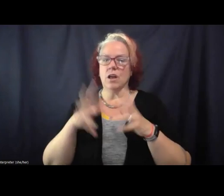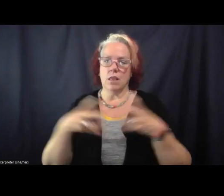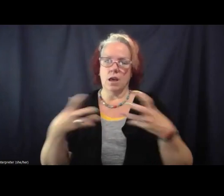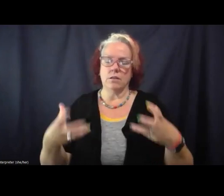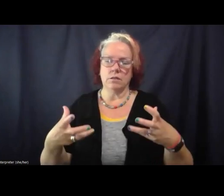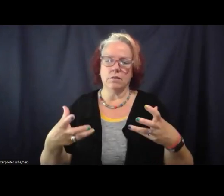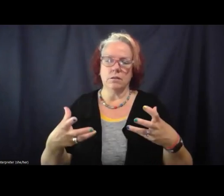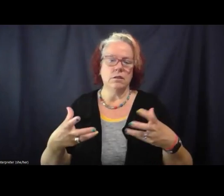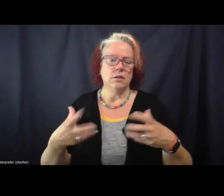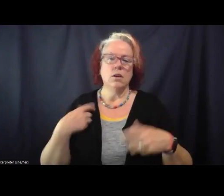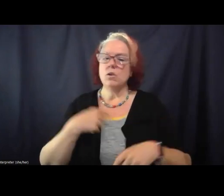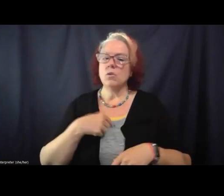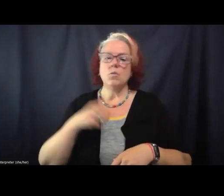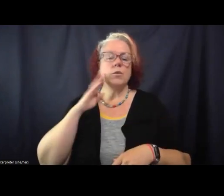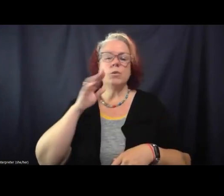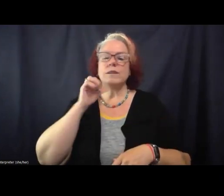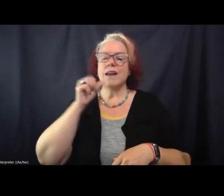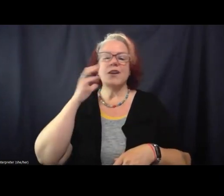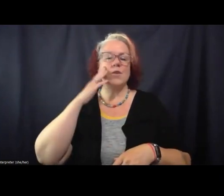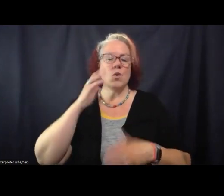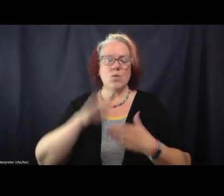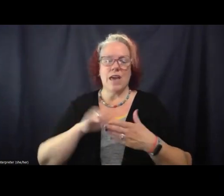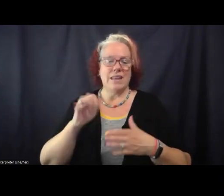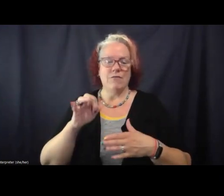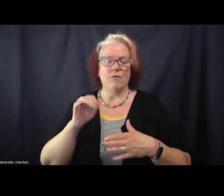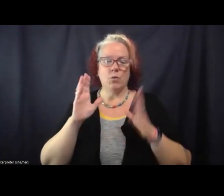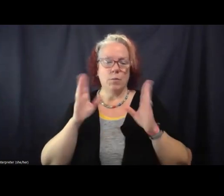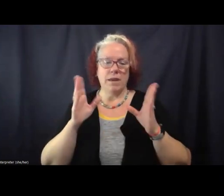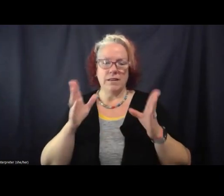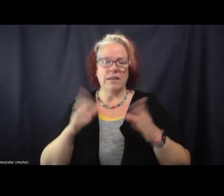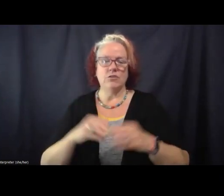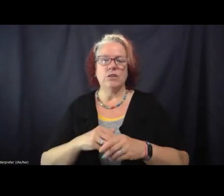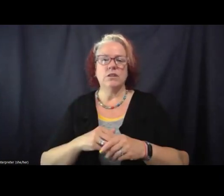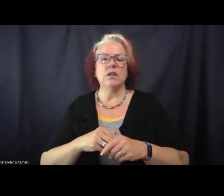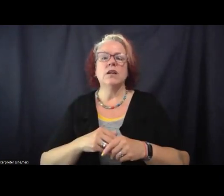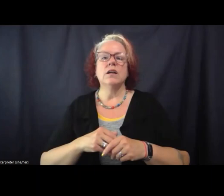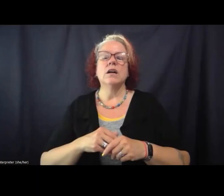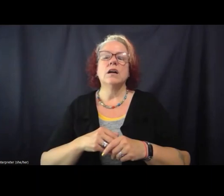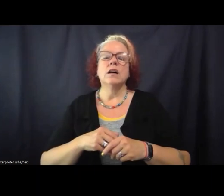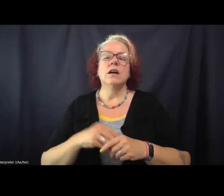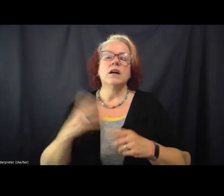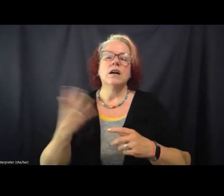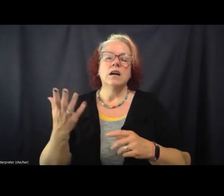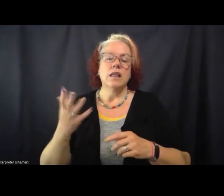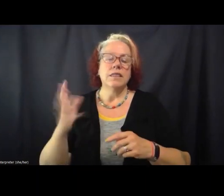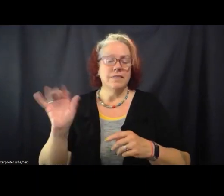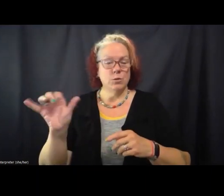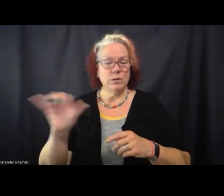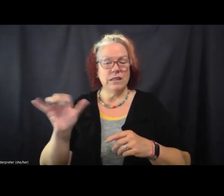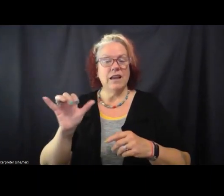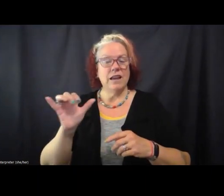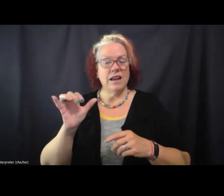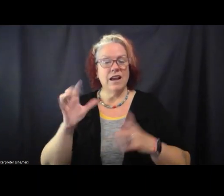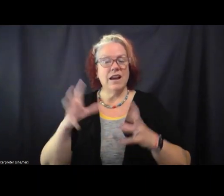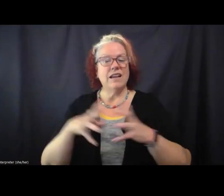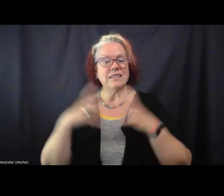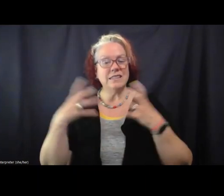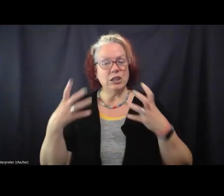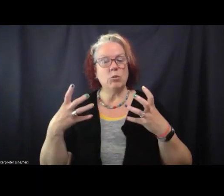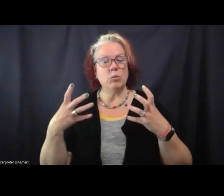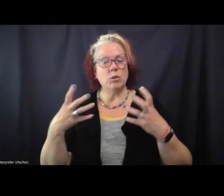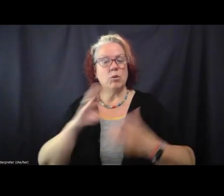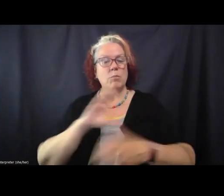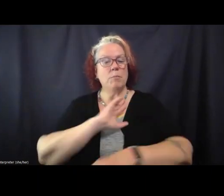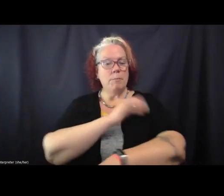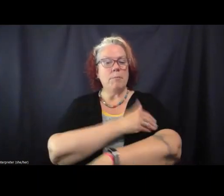which we wouldn't know if we weren't really paying attention, right? So to be very clear, there was like a considerable, I would call it like a power